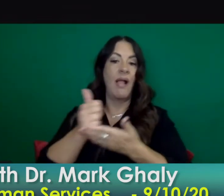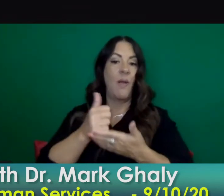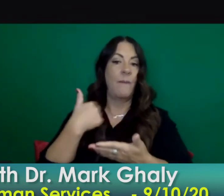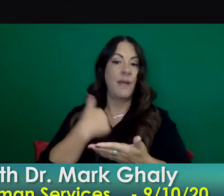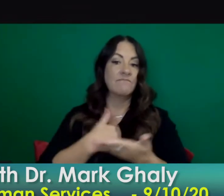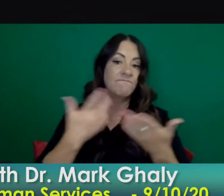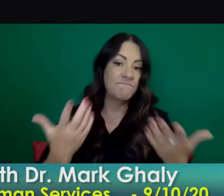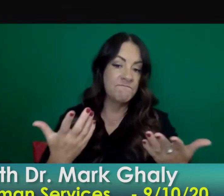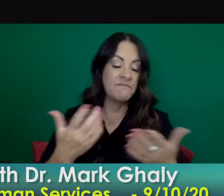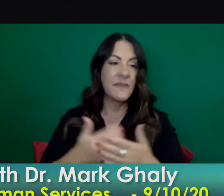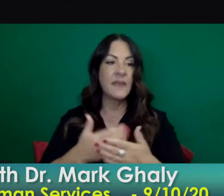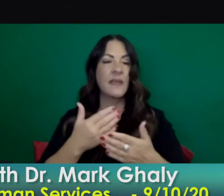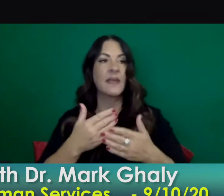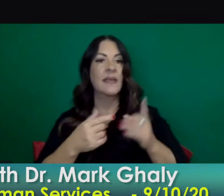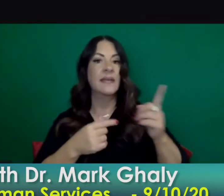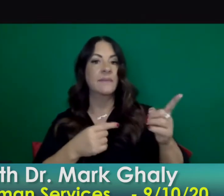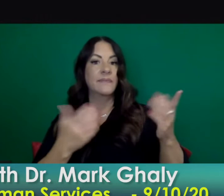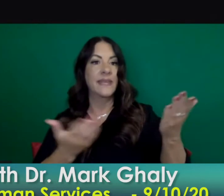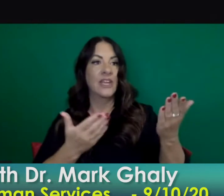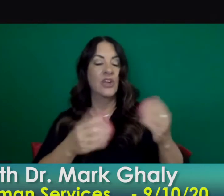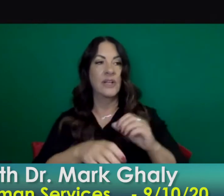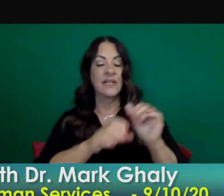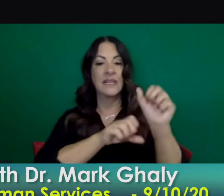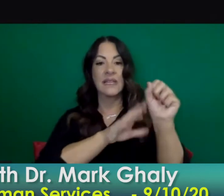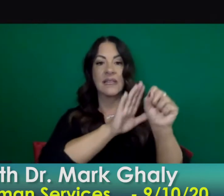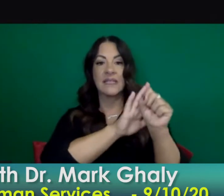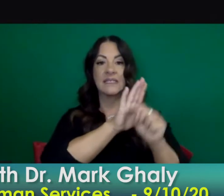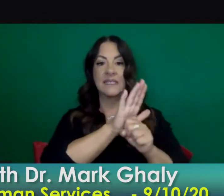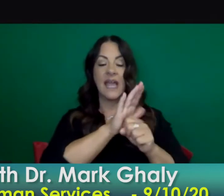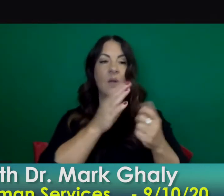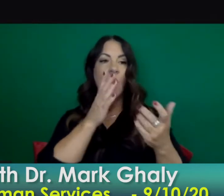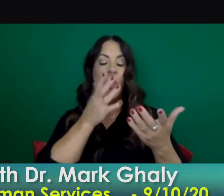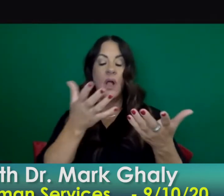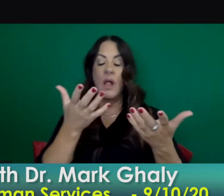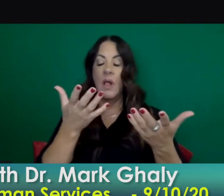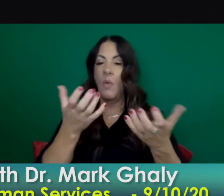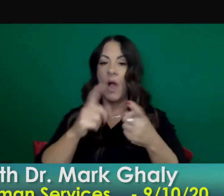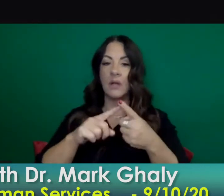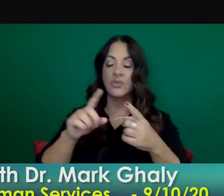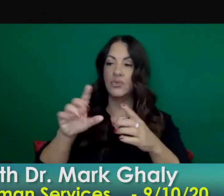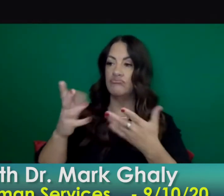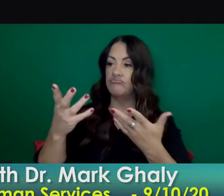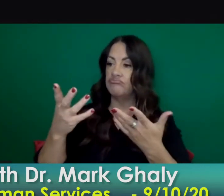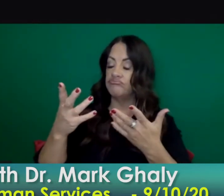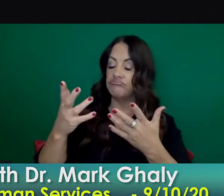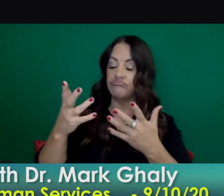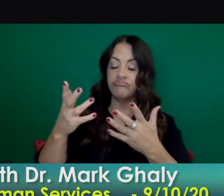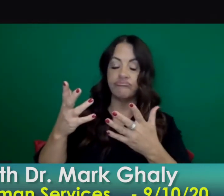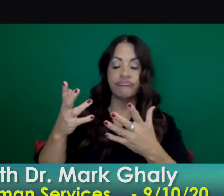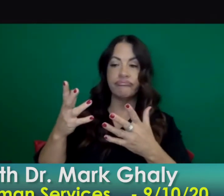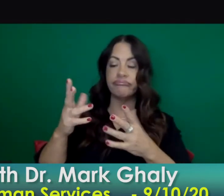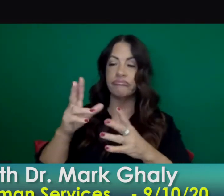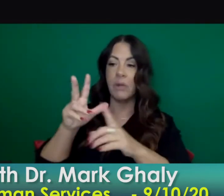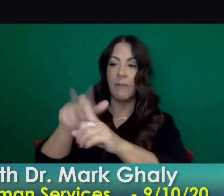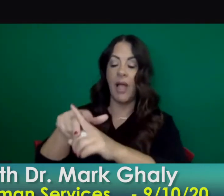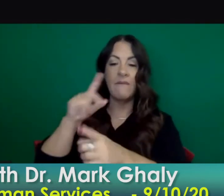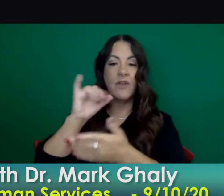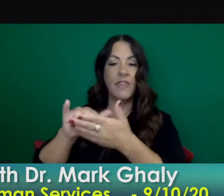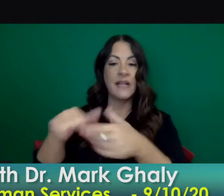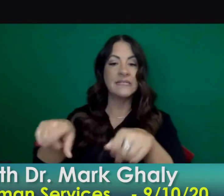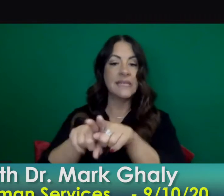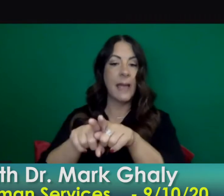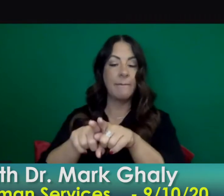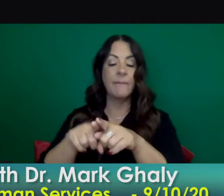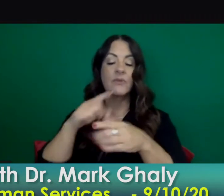ready to take any really beneficial technology and tool and spread it across the state when we have the information that in fact